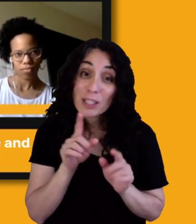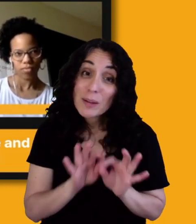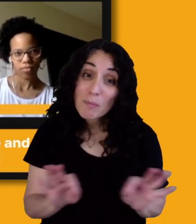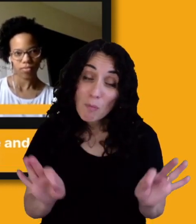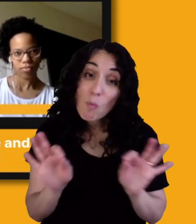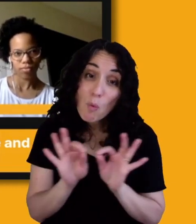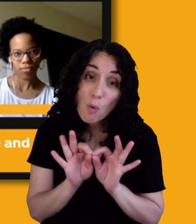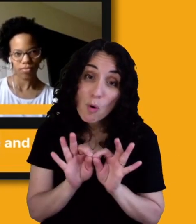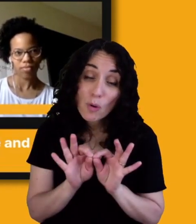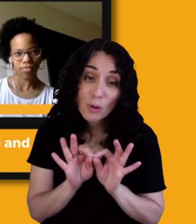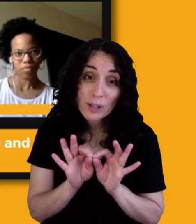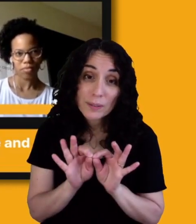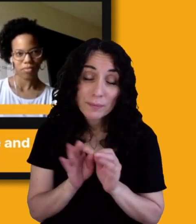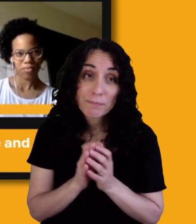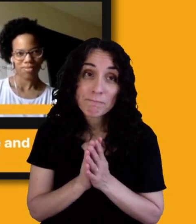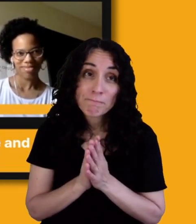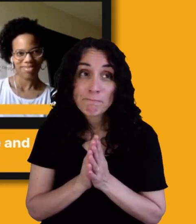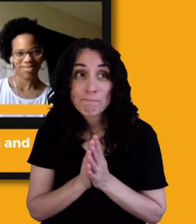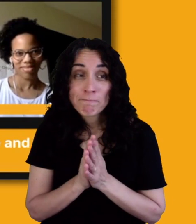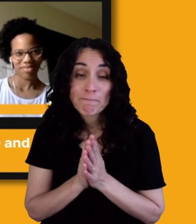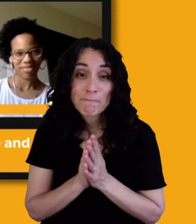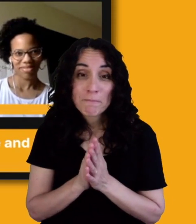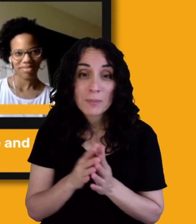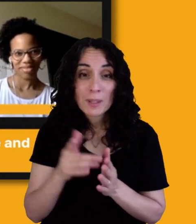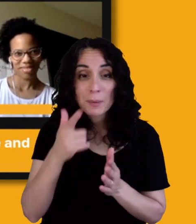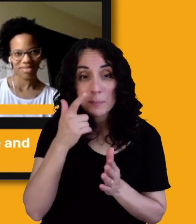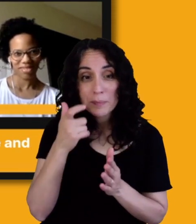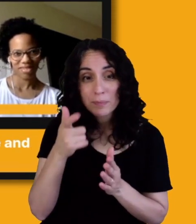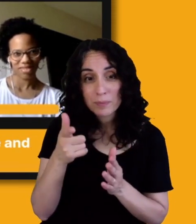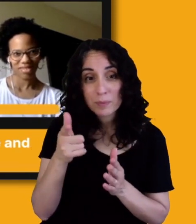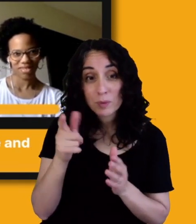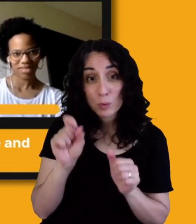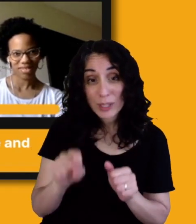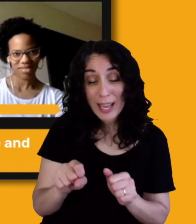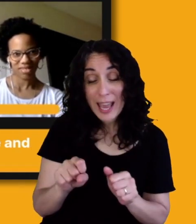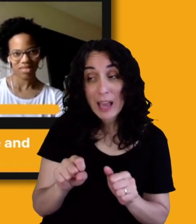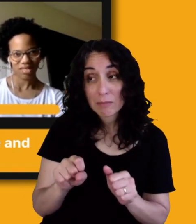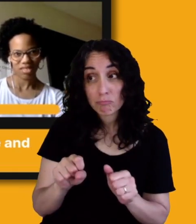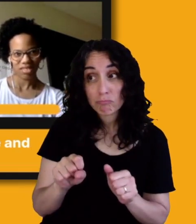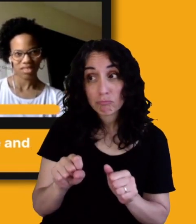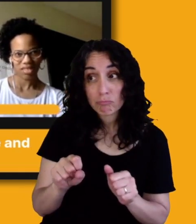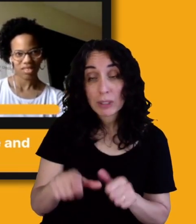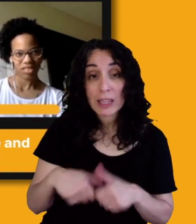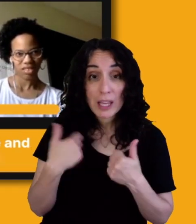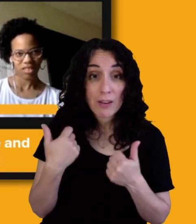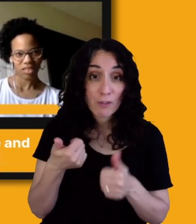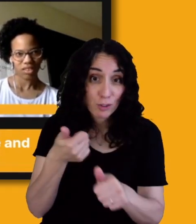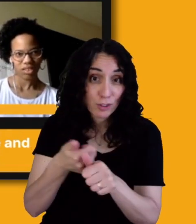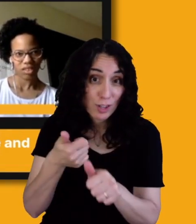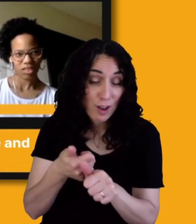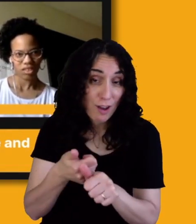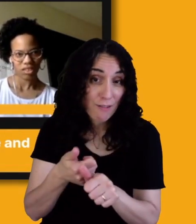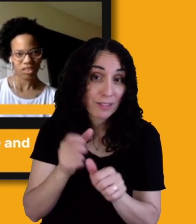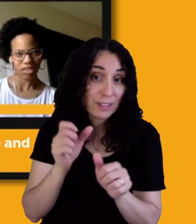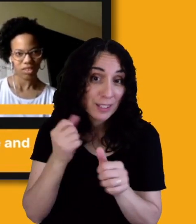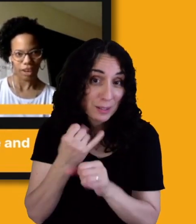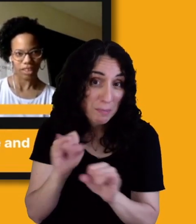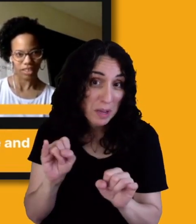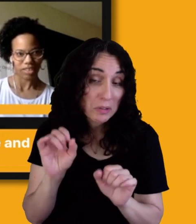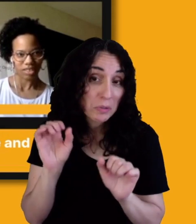you, because you can live on your own, you should be able to live on your own. Right. If you want to.